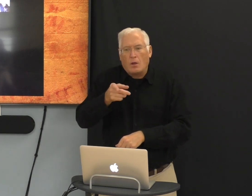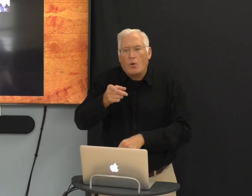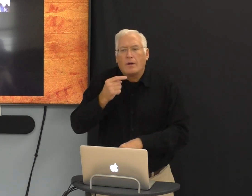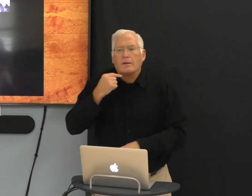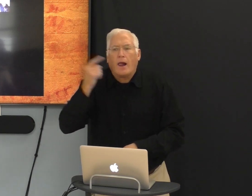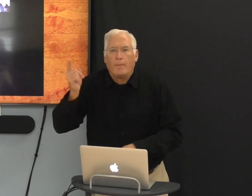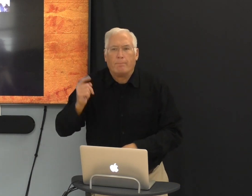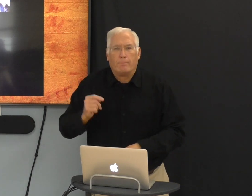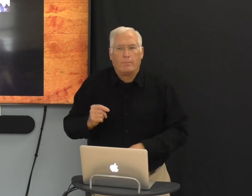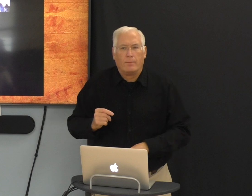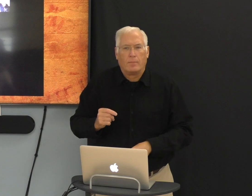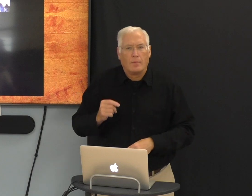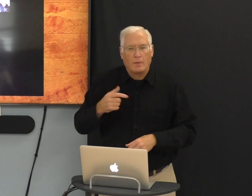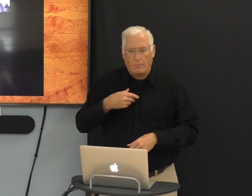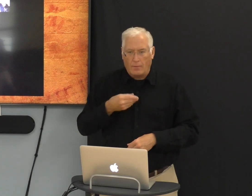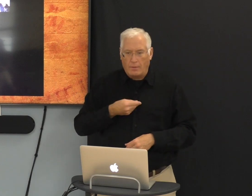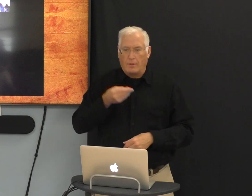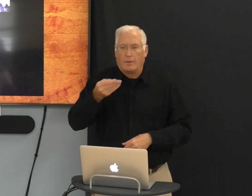wow, you tell him